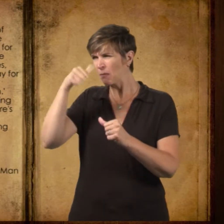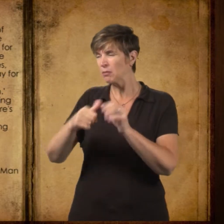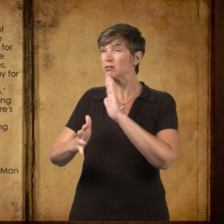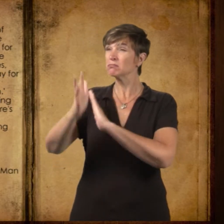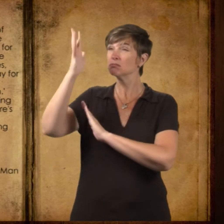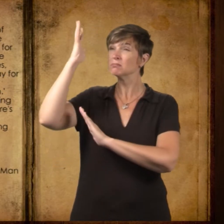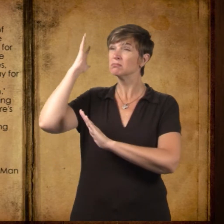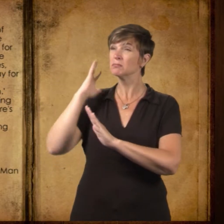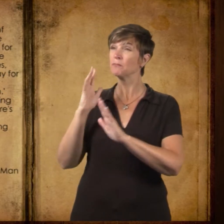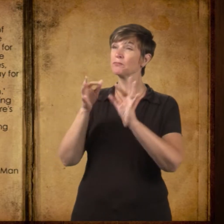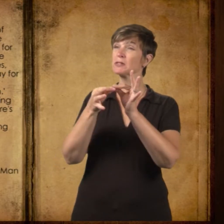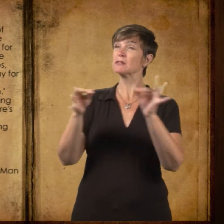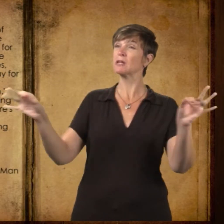Live that way for a while.